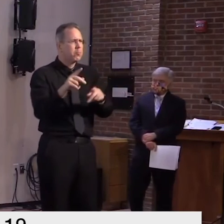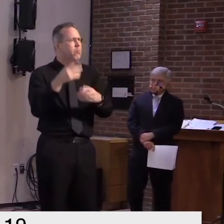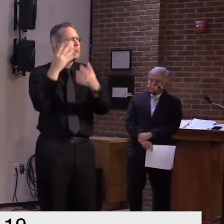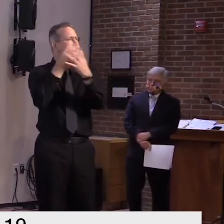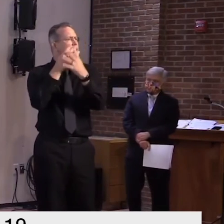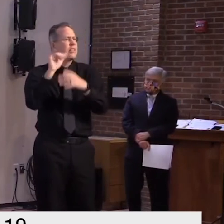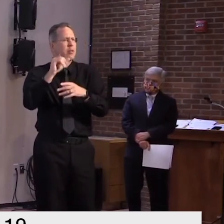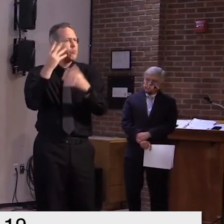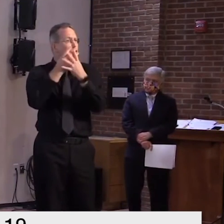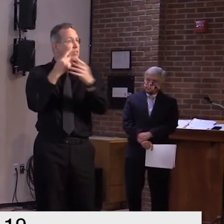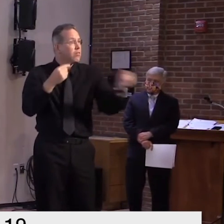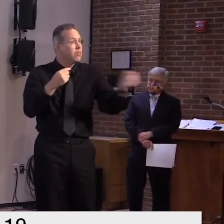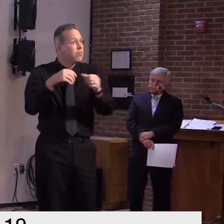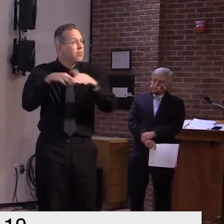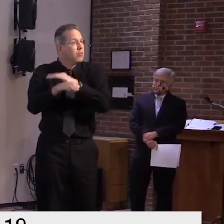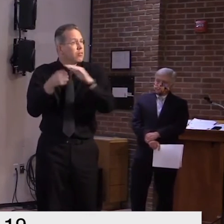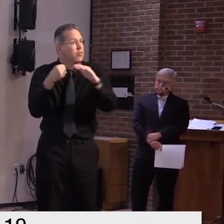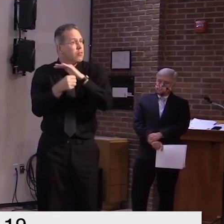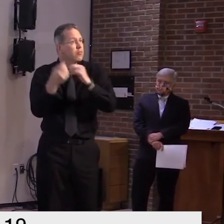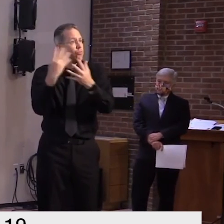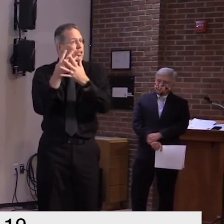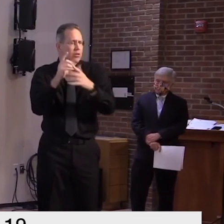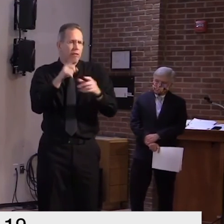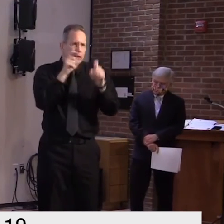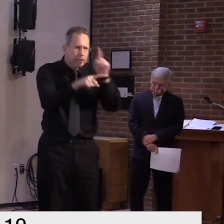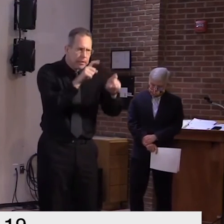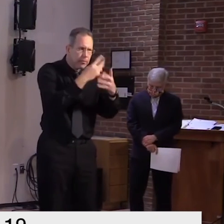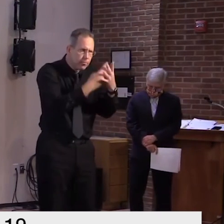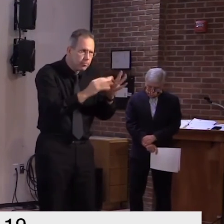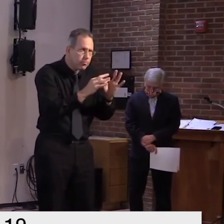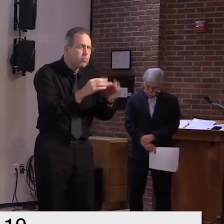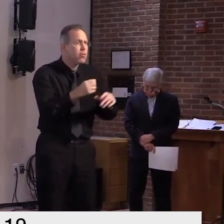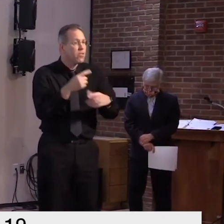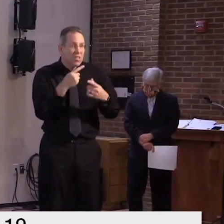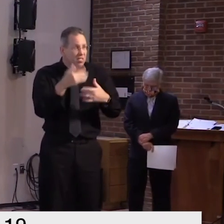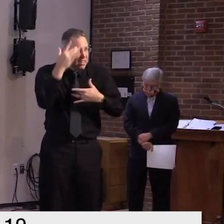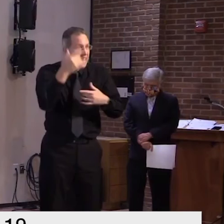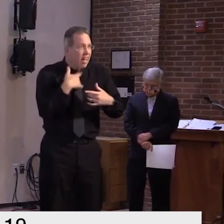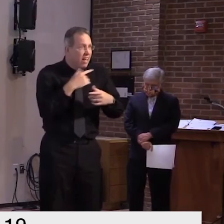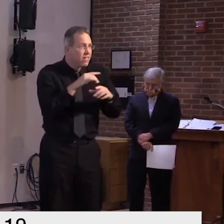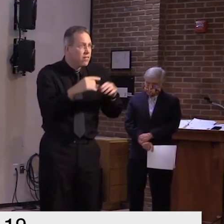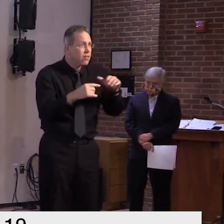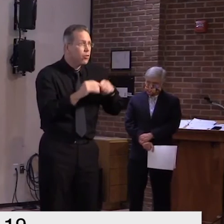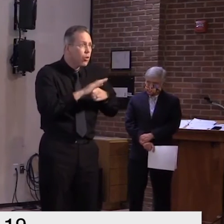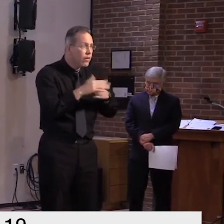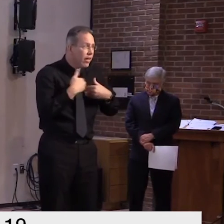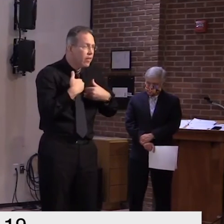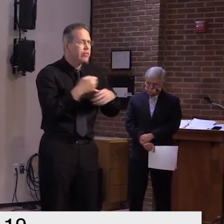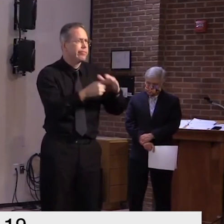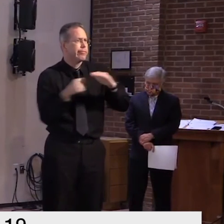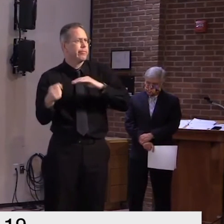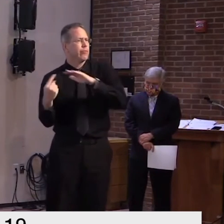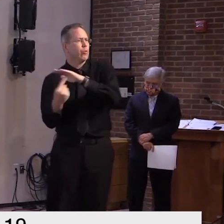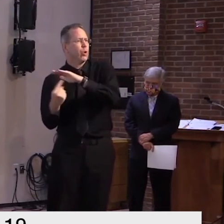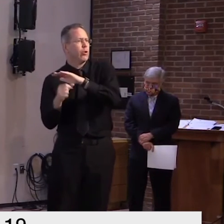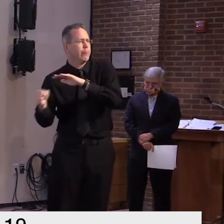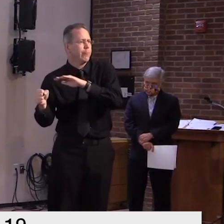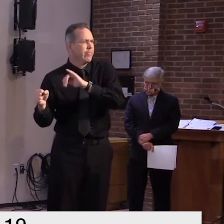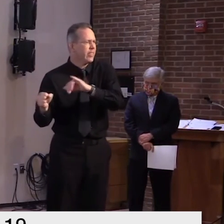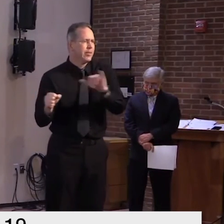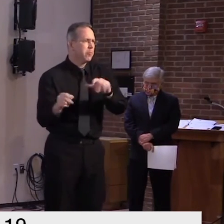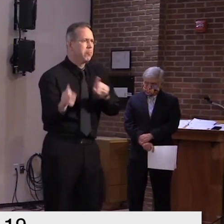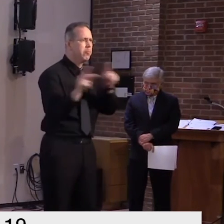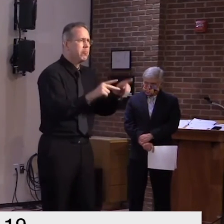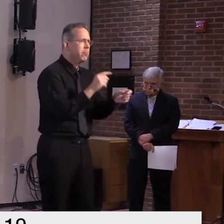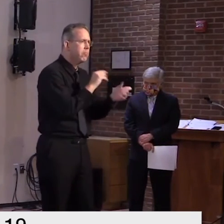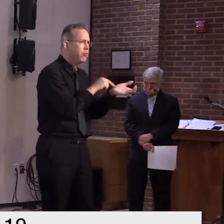and the same procedures and policies go across all of our facilities in the state now we basically if you're